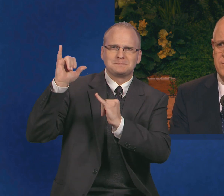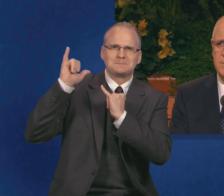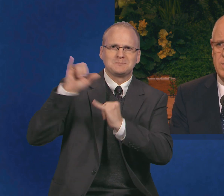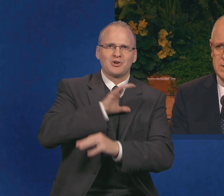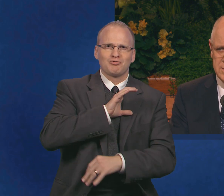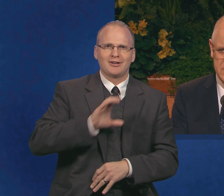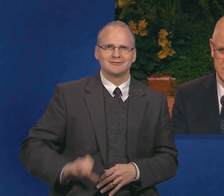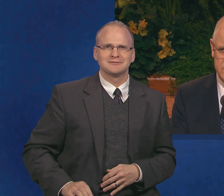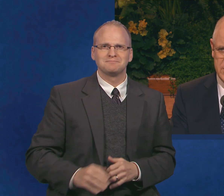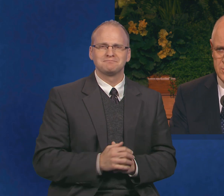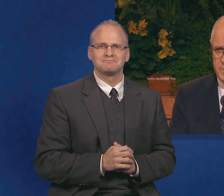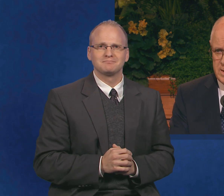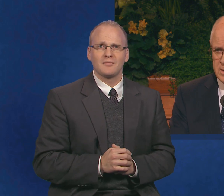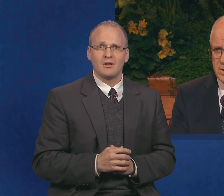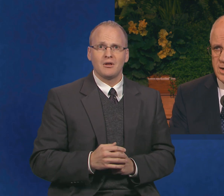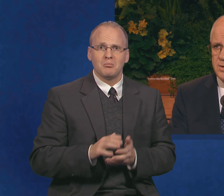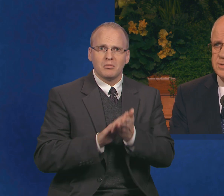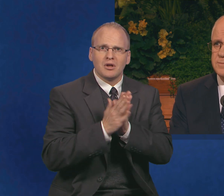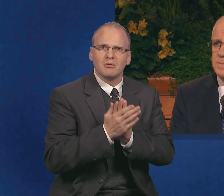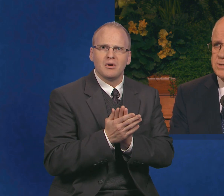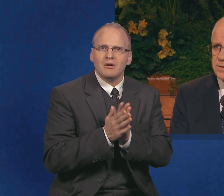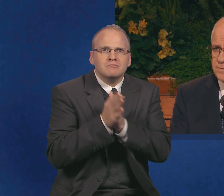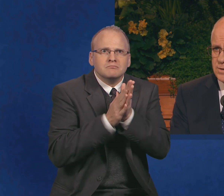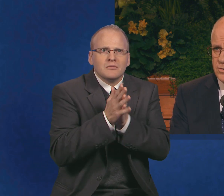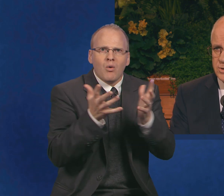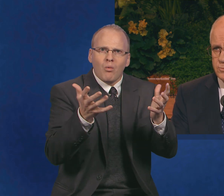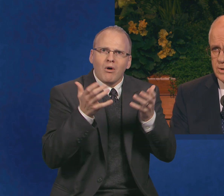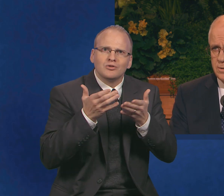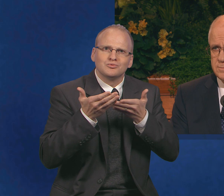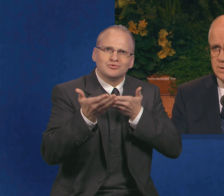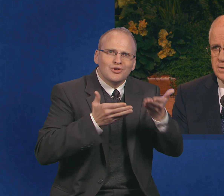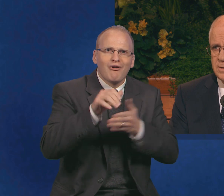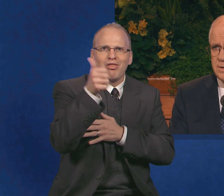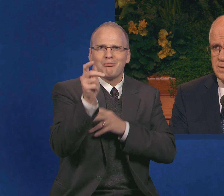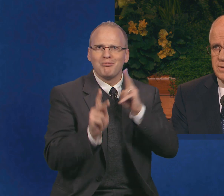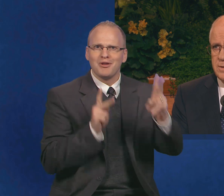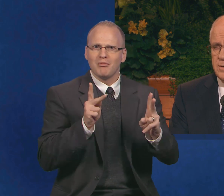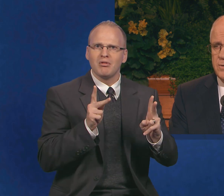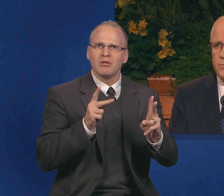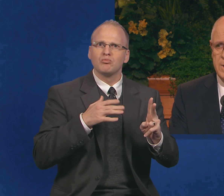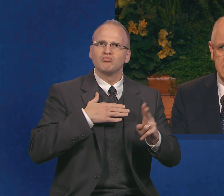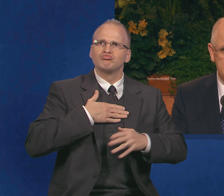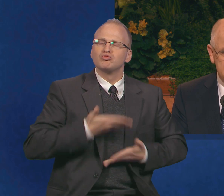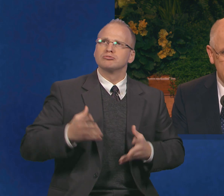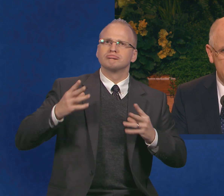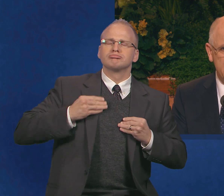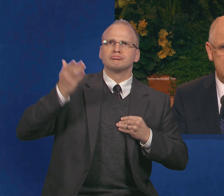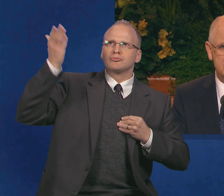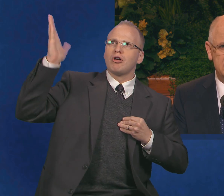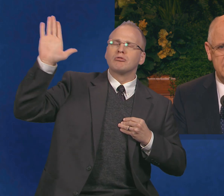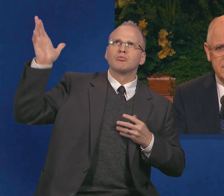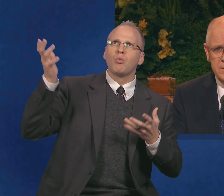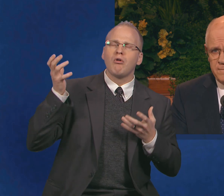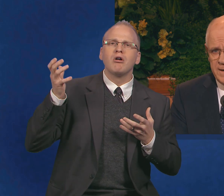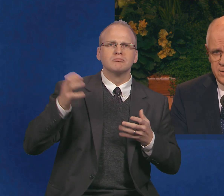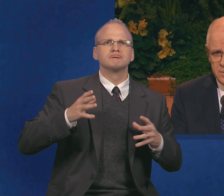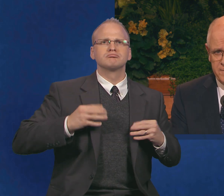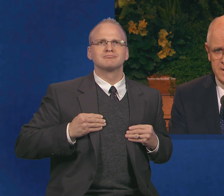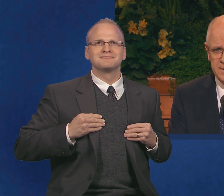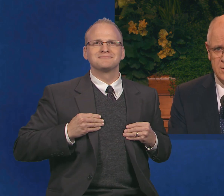and bless others with an obedient heart submissive to the Lord's will. Regular tithe payers find their faith in the